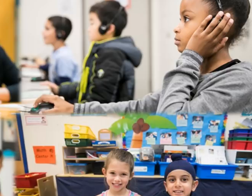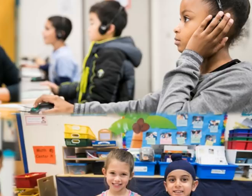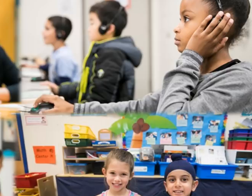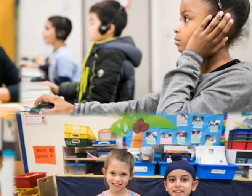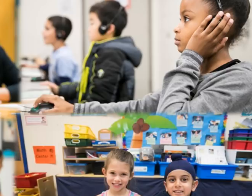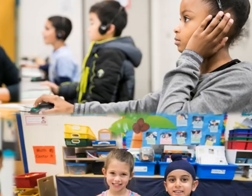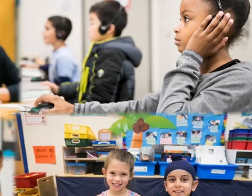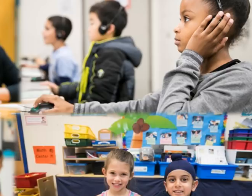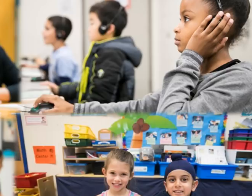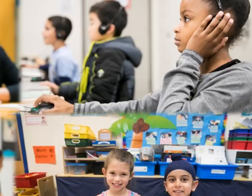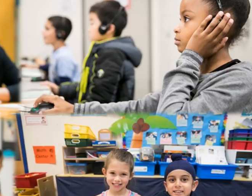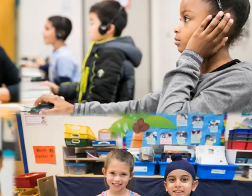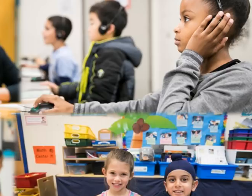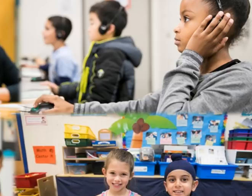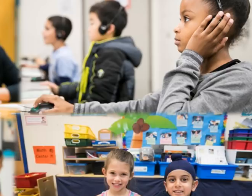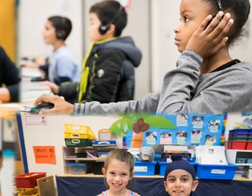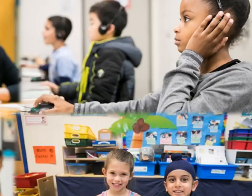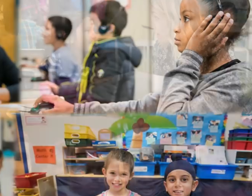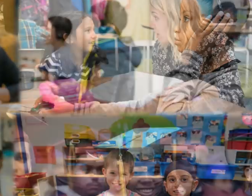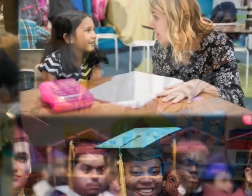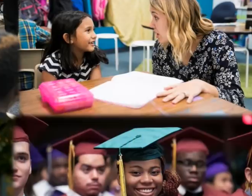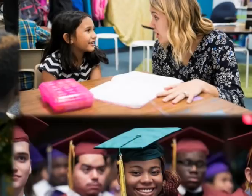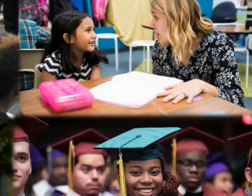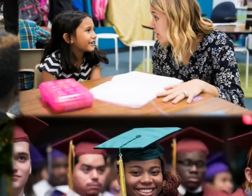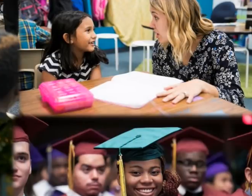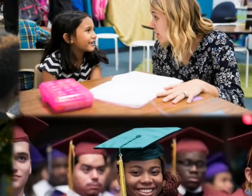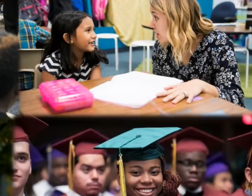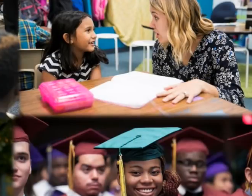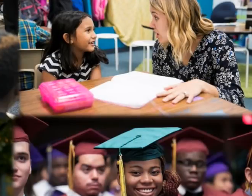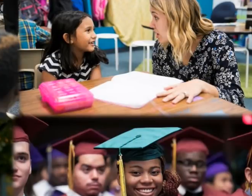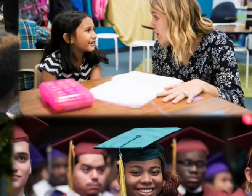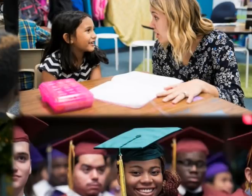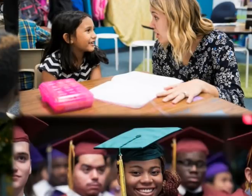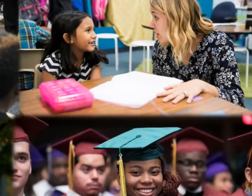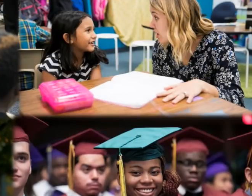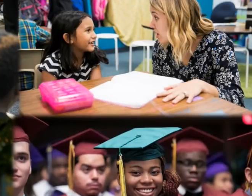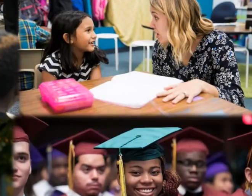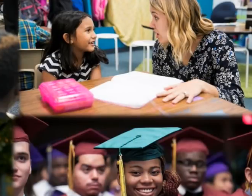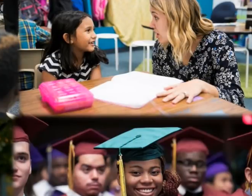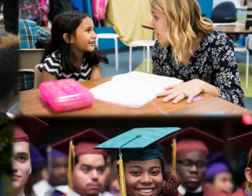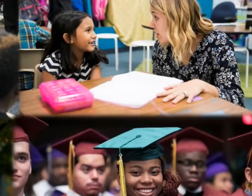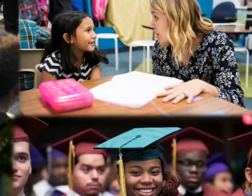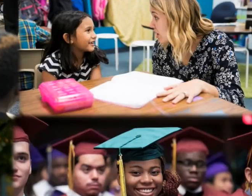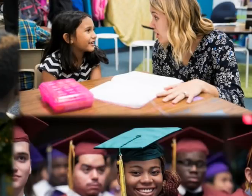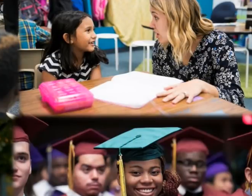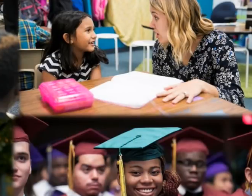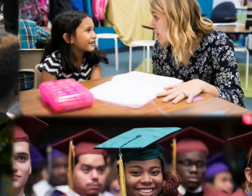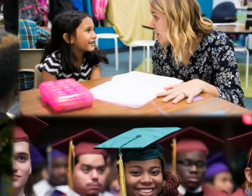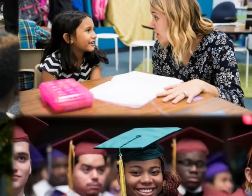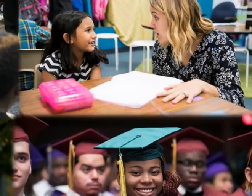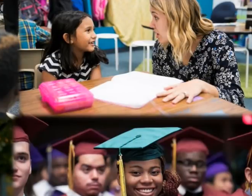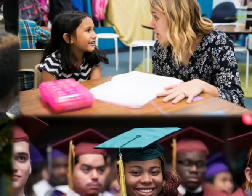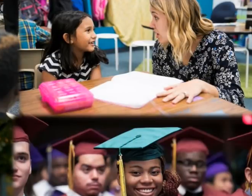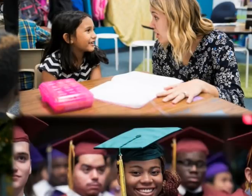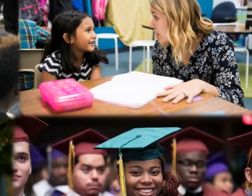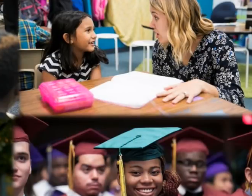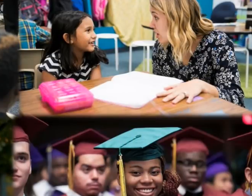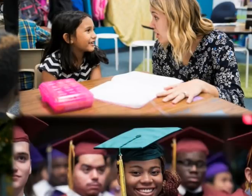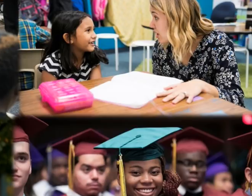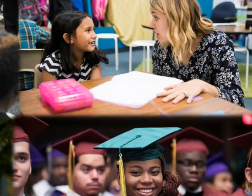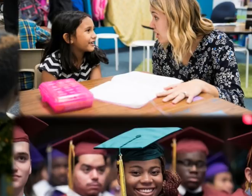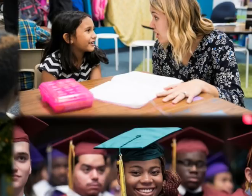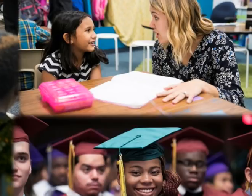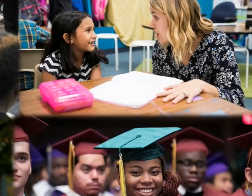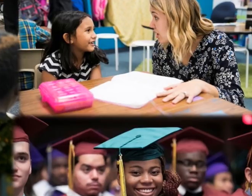is our county's proudest achievement and, frankly, our calling card. Our time is